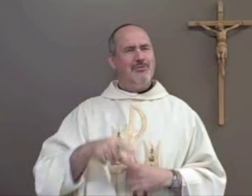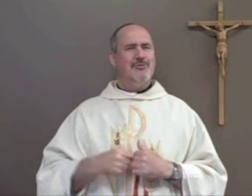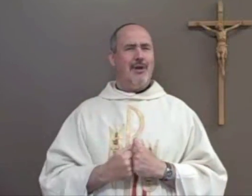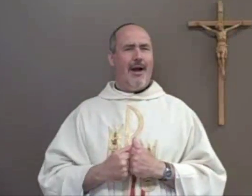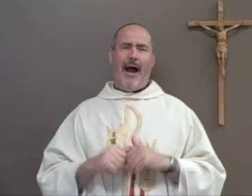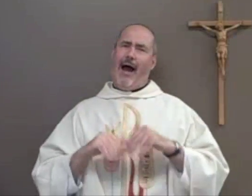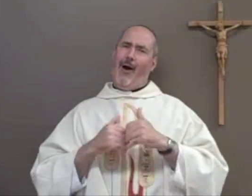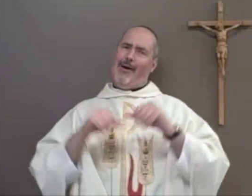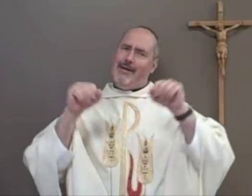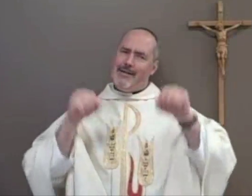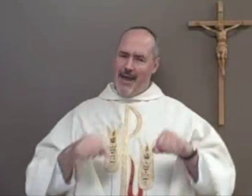let me ask you a question